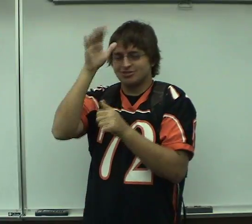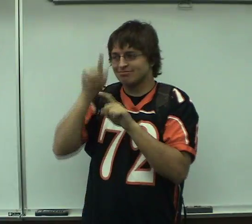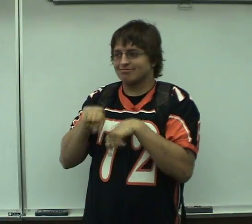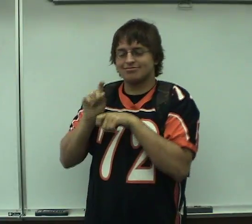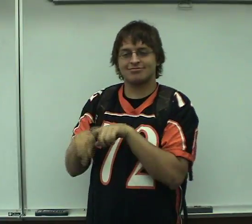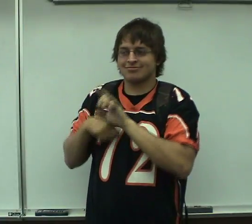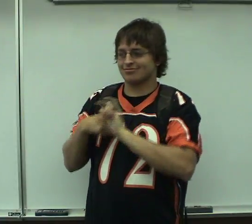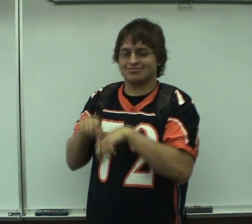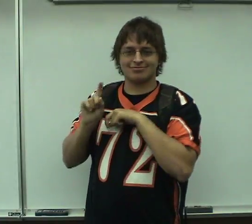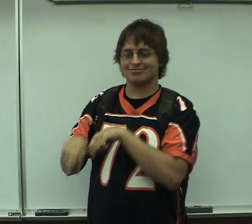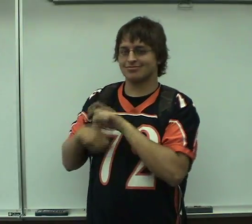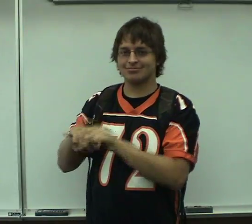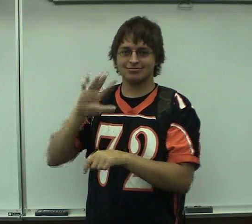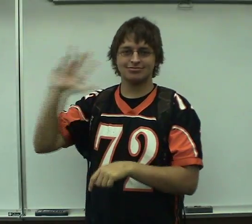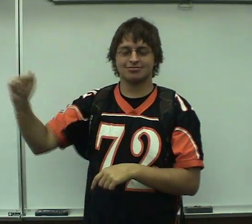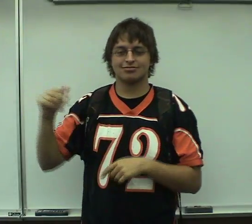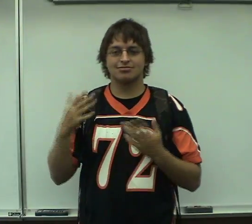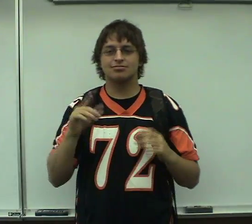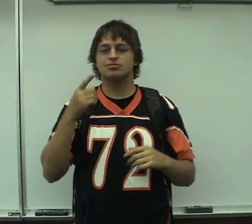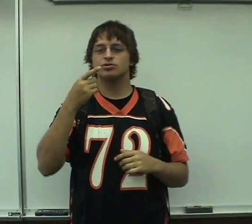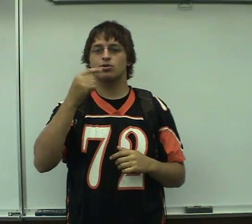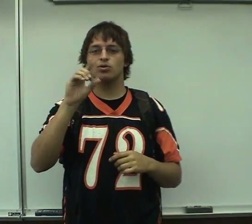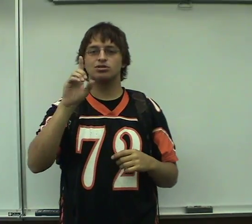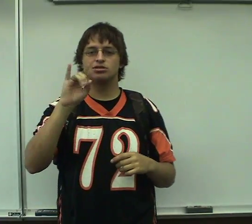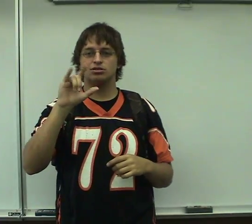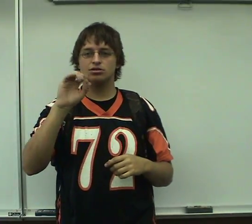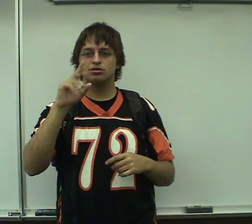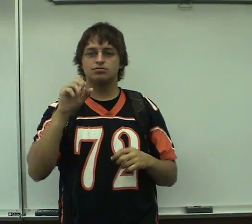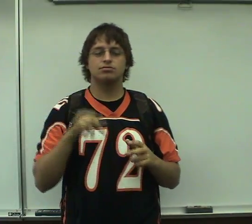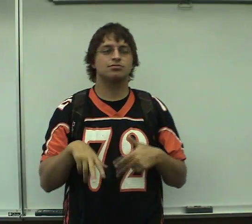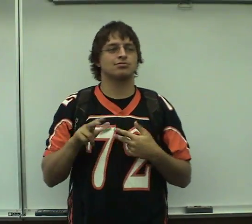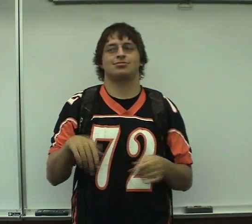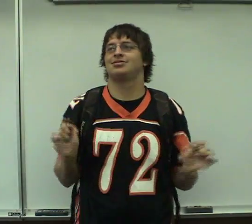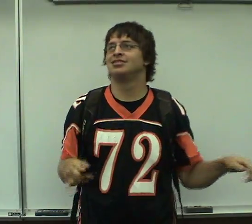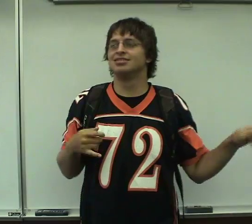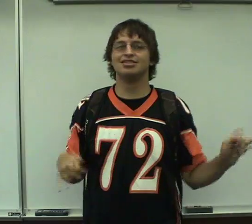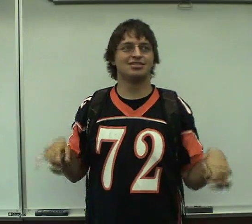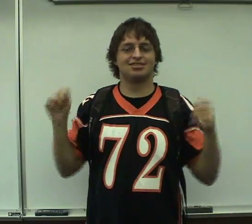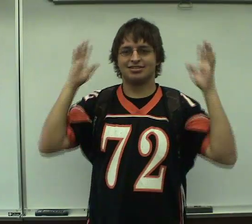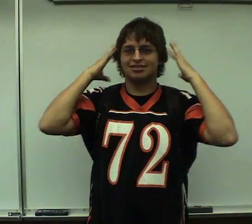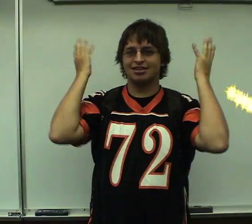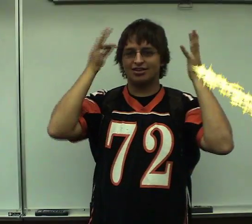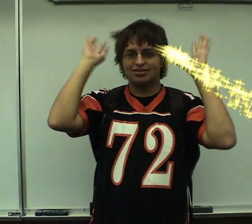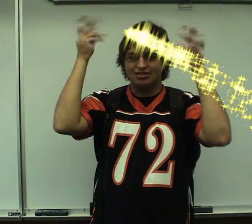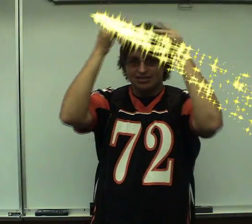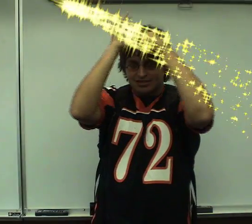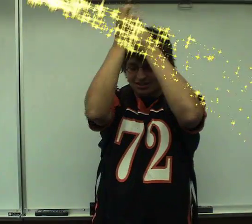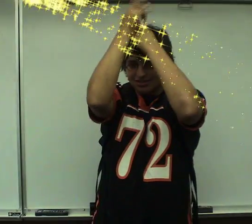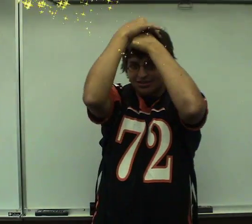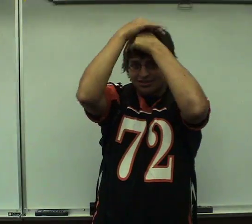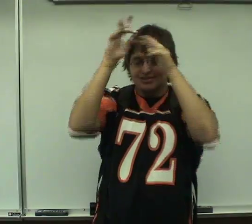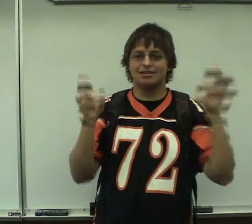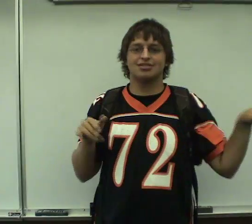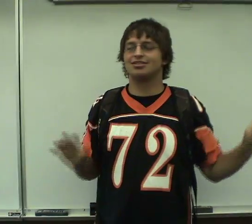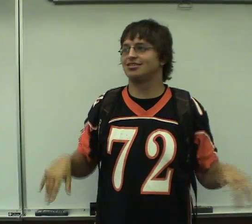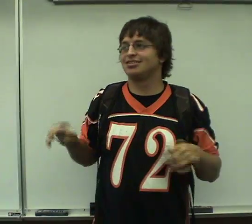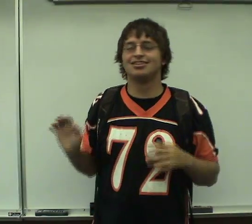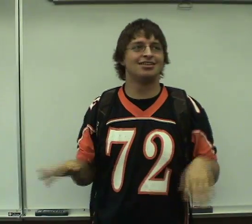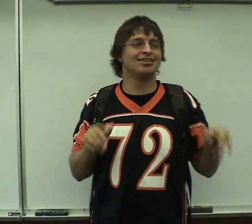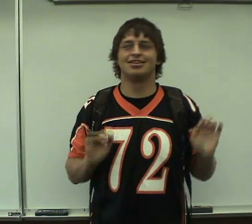I don't know. No, no. Dude, I, no, I watch. No,